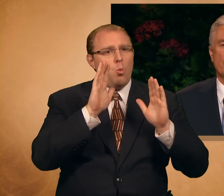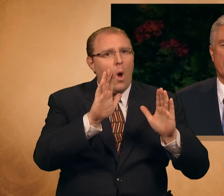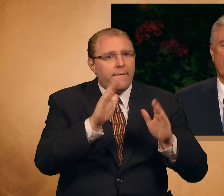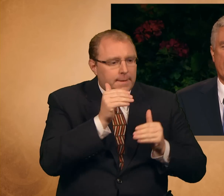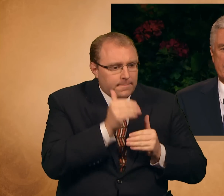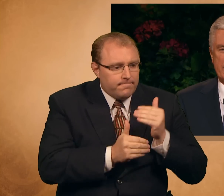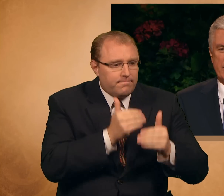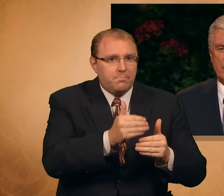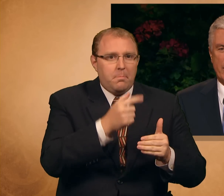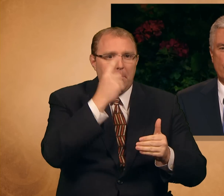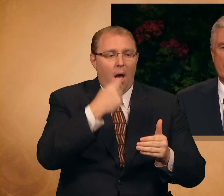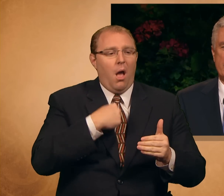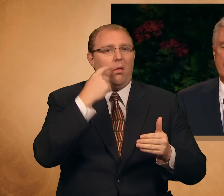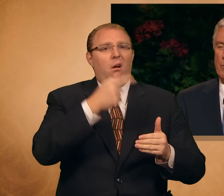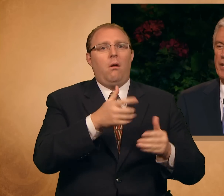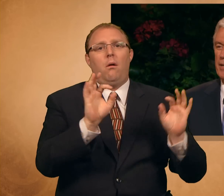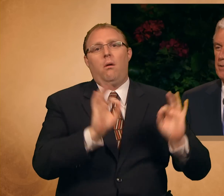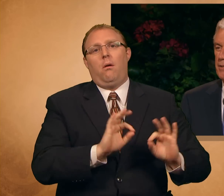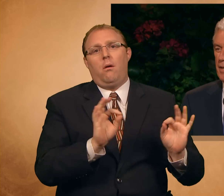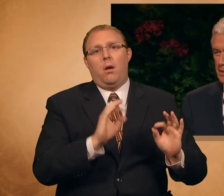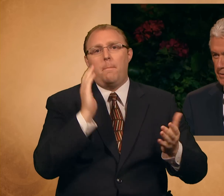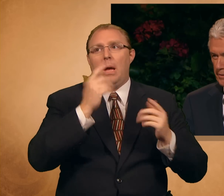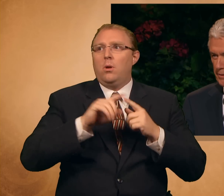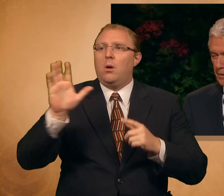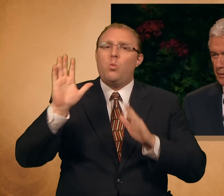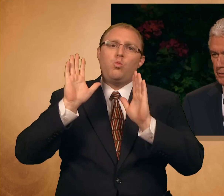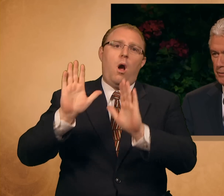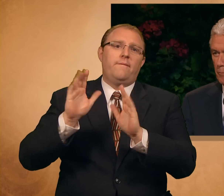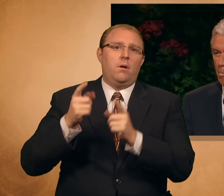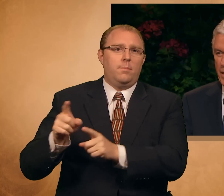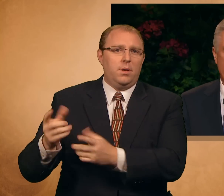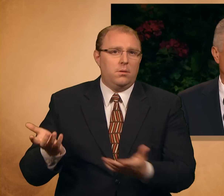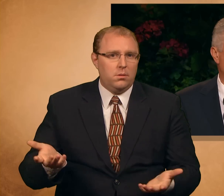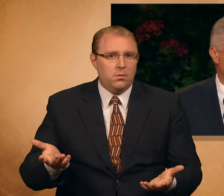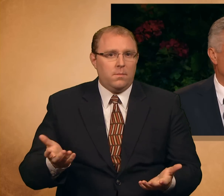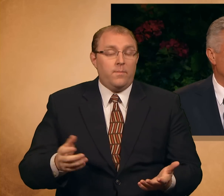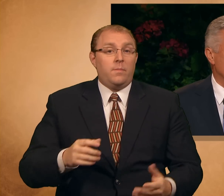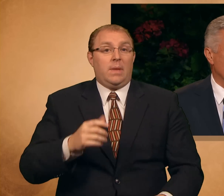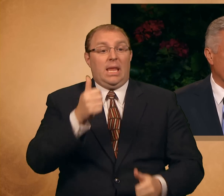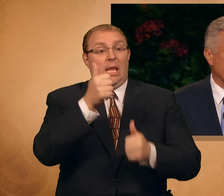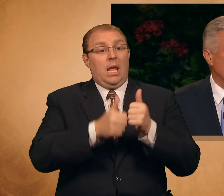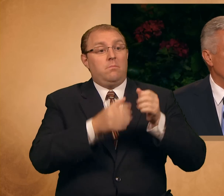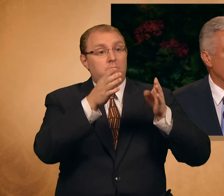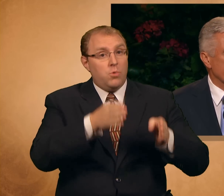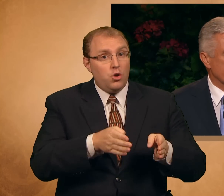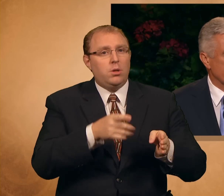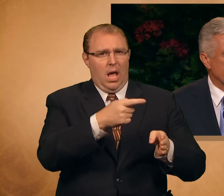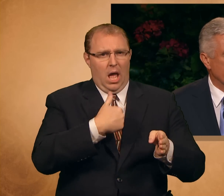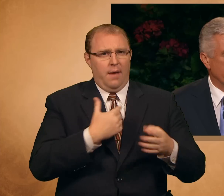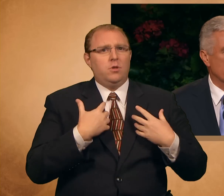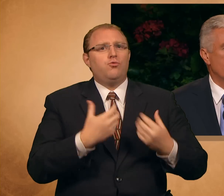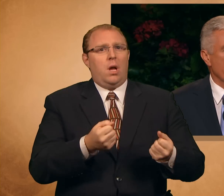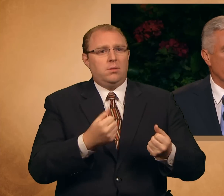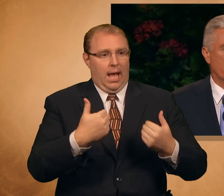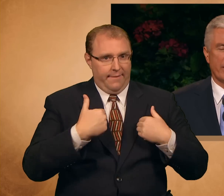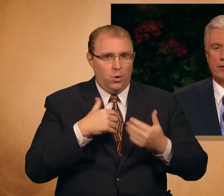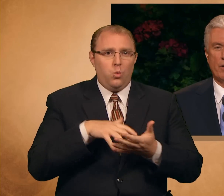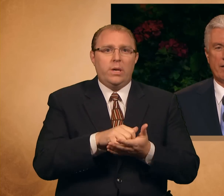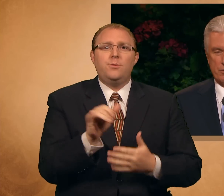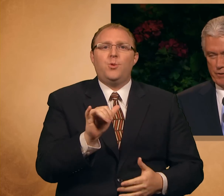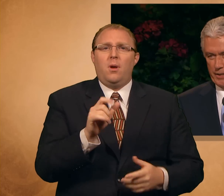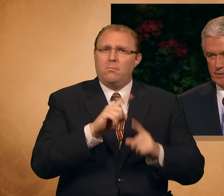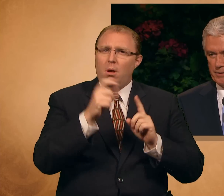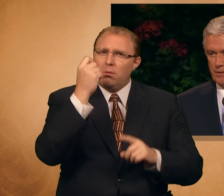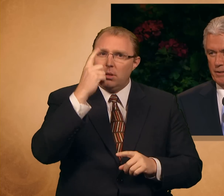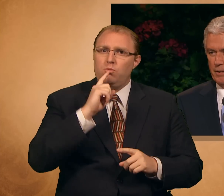to be less than what someone else does. Everyone has strengths and weaknesses. It is wonderful that